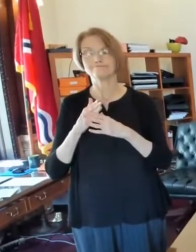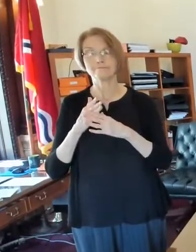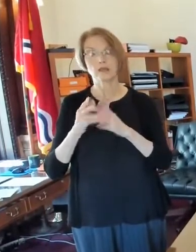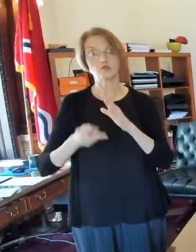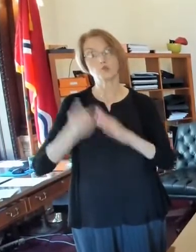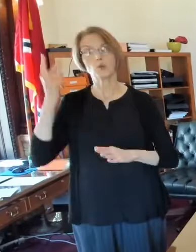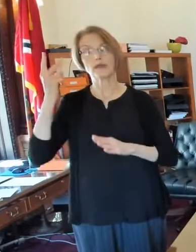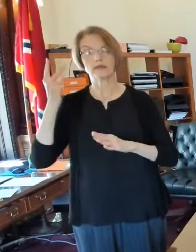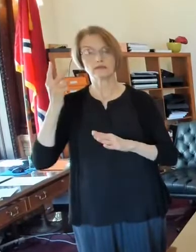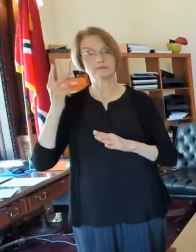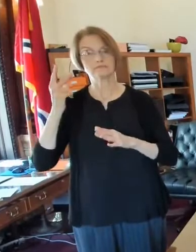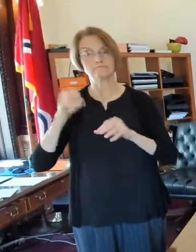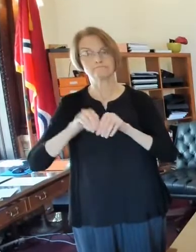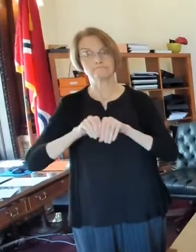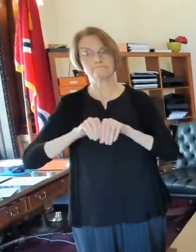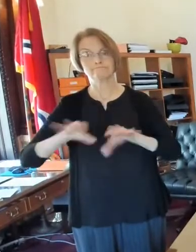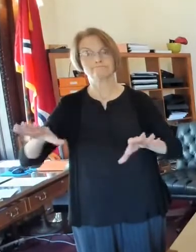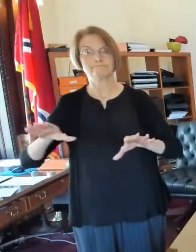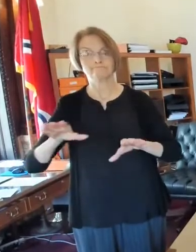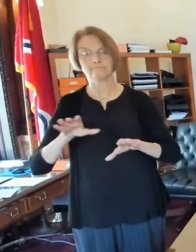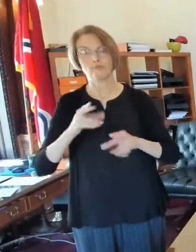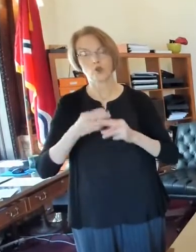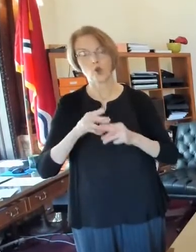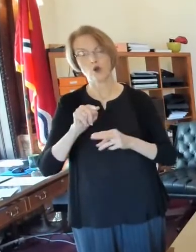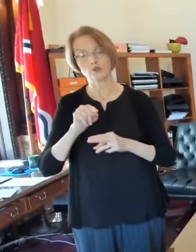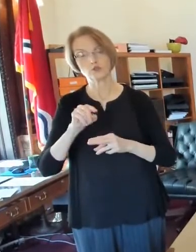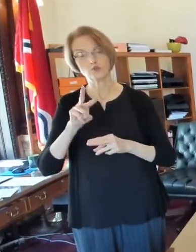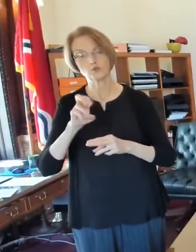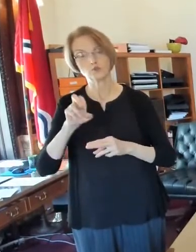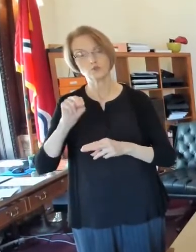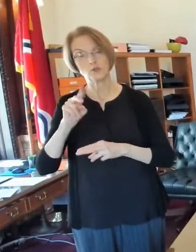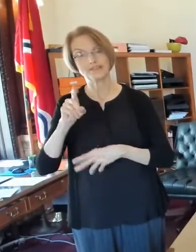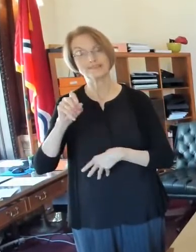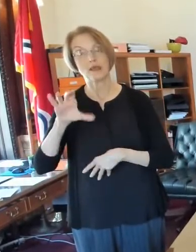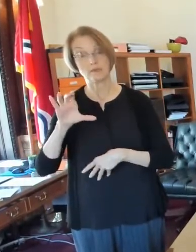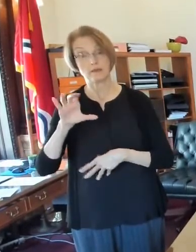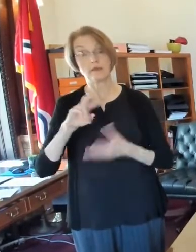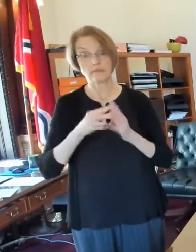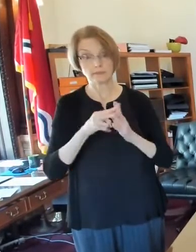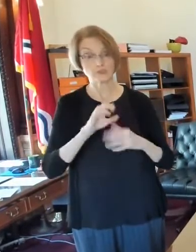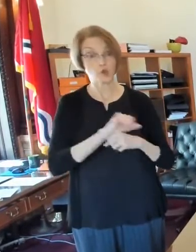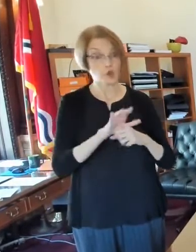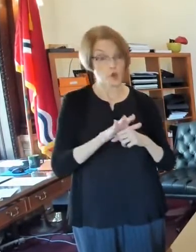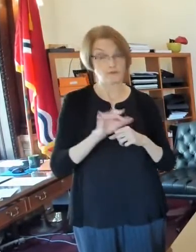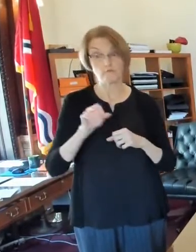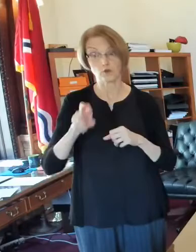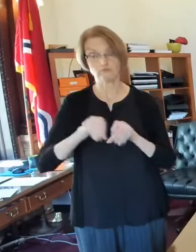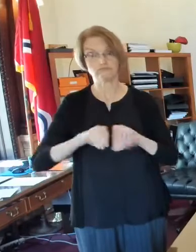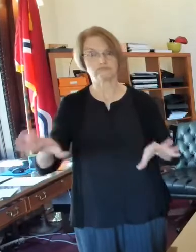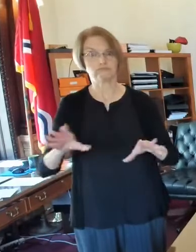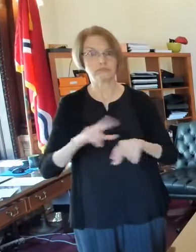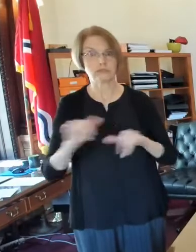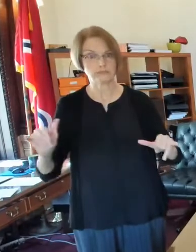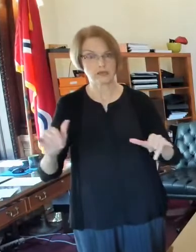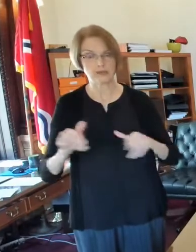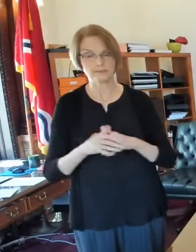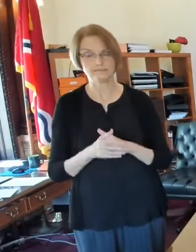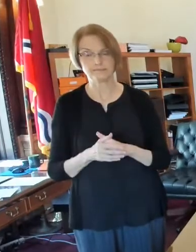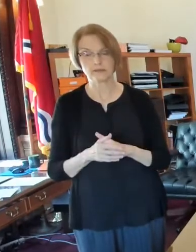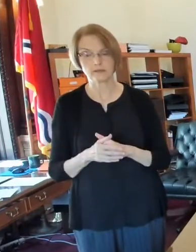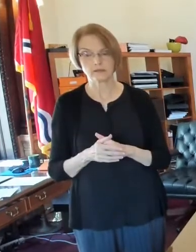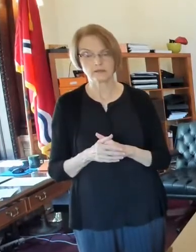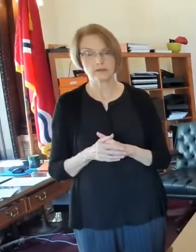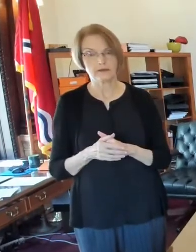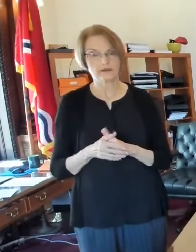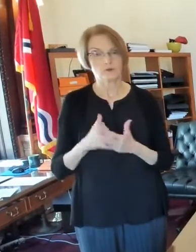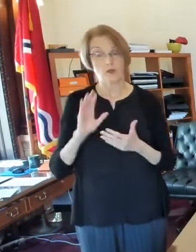We're very worried about a twendemic. And, um, so as you've probably seen and you can see it on our, on